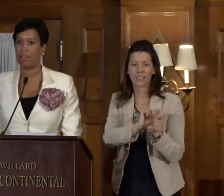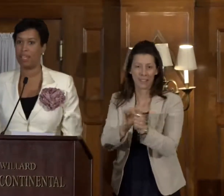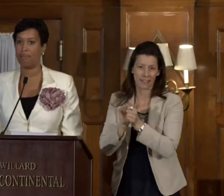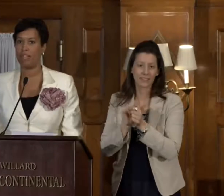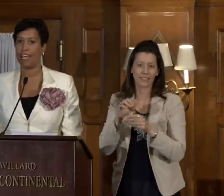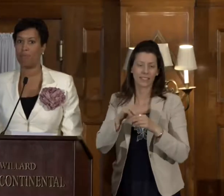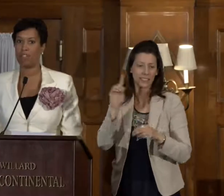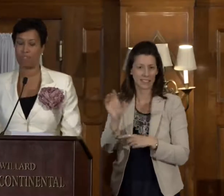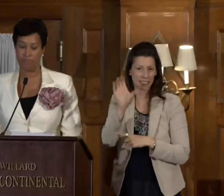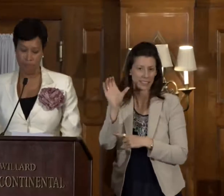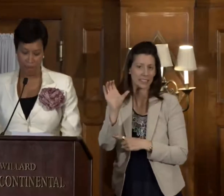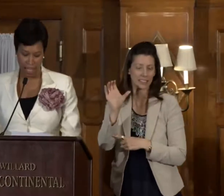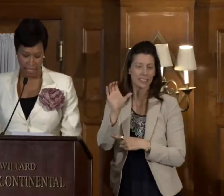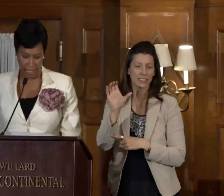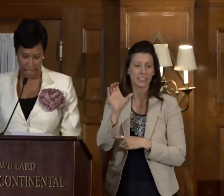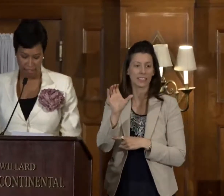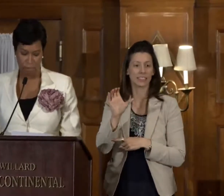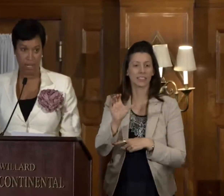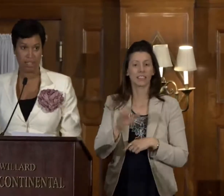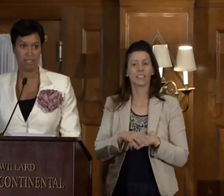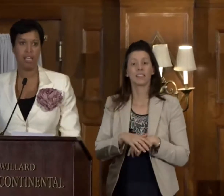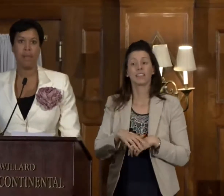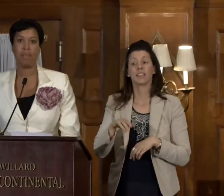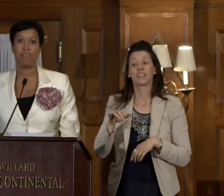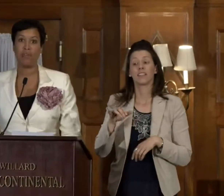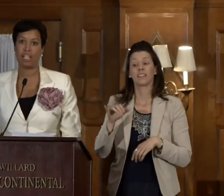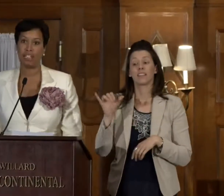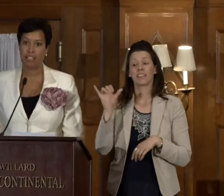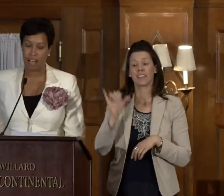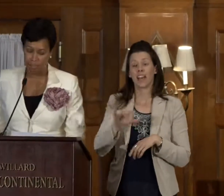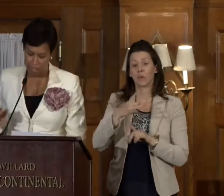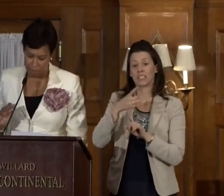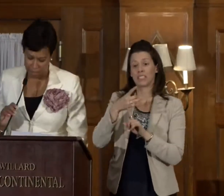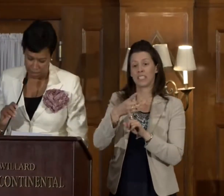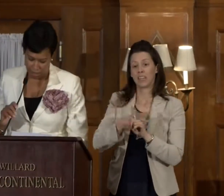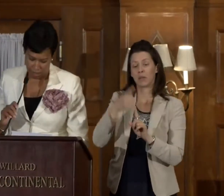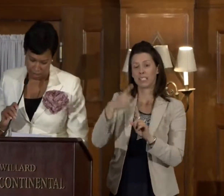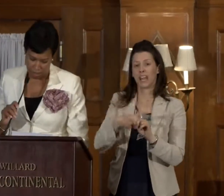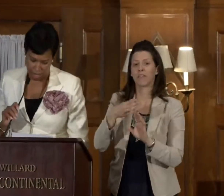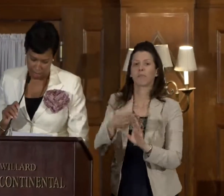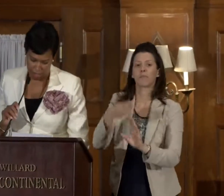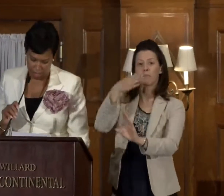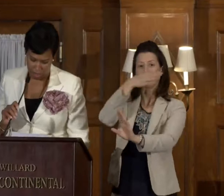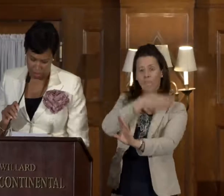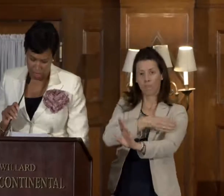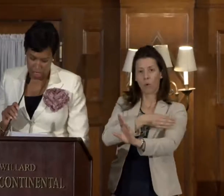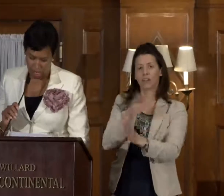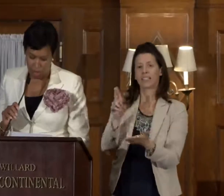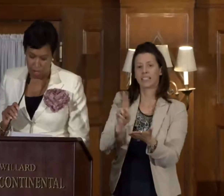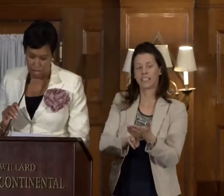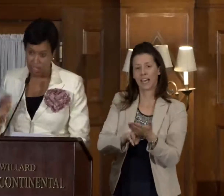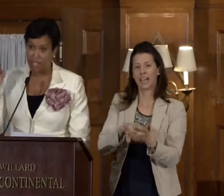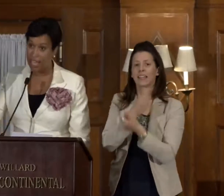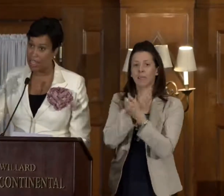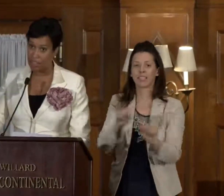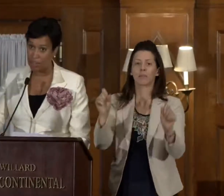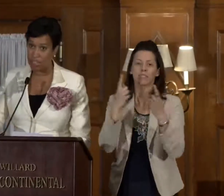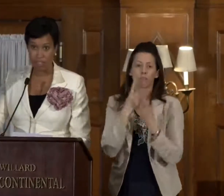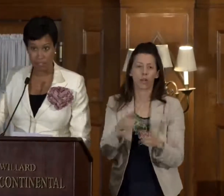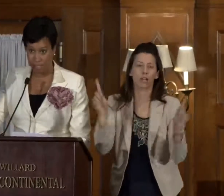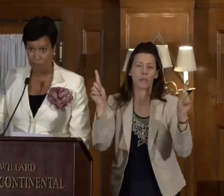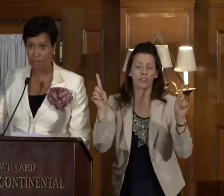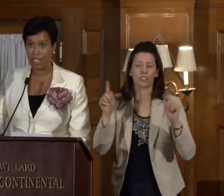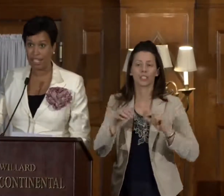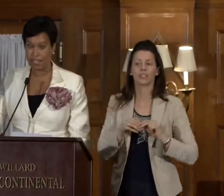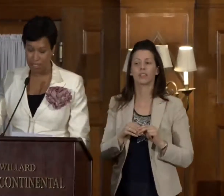of Columbia. And that was a full eight and a half months before he signed the Emancipation Proclamation. So on this occasion,